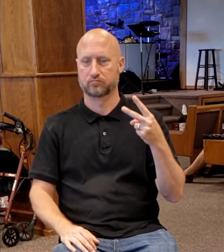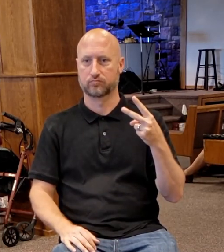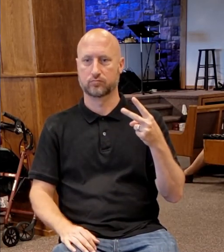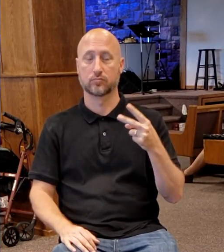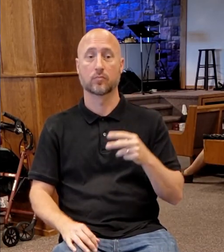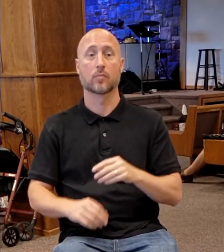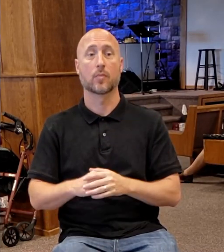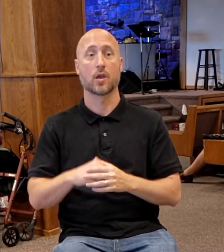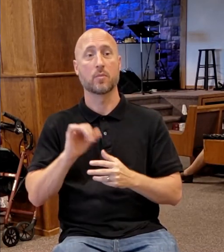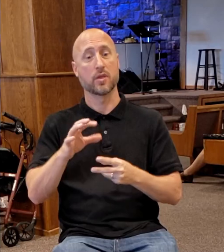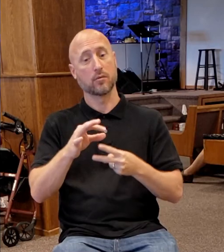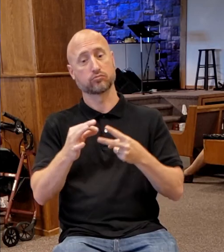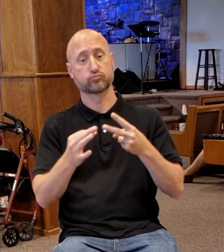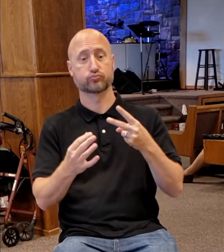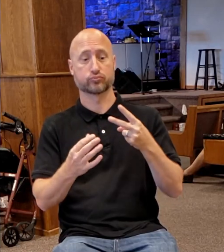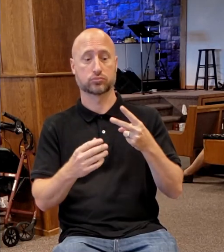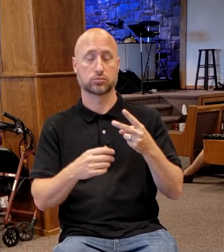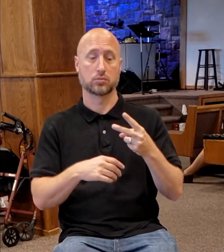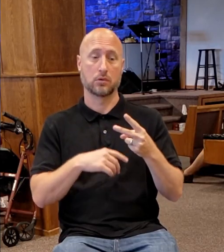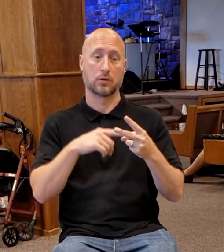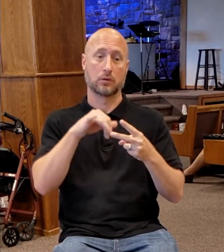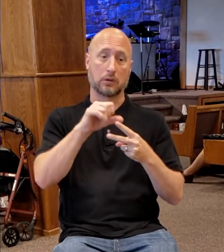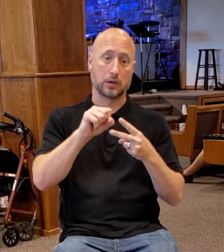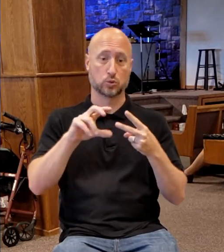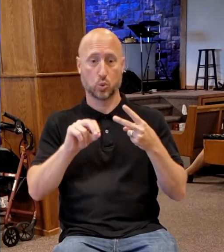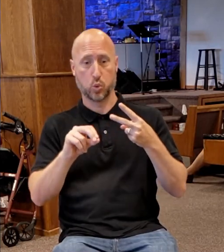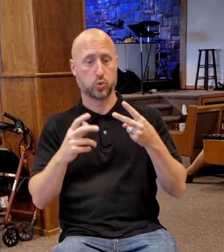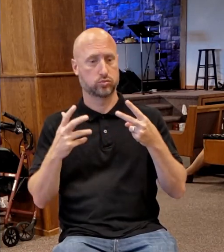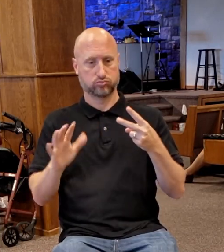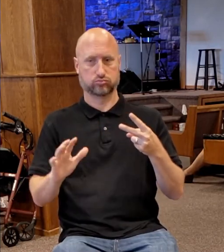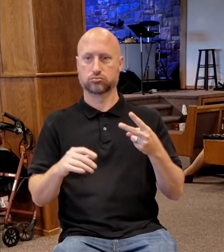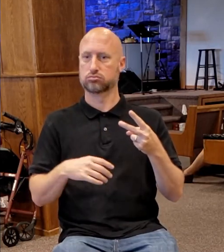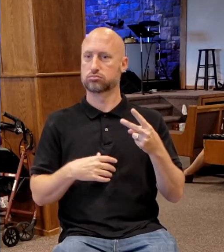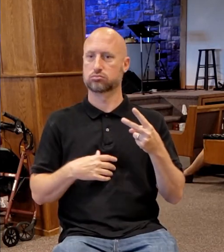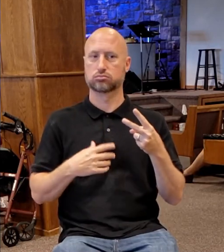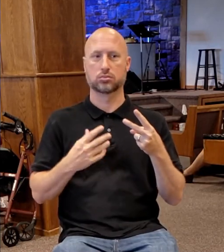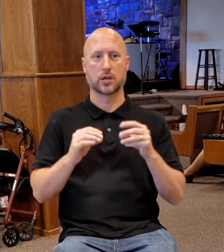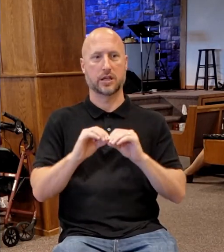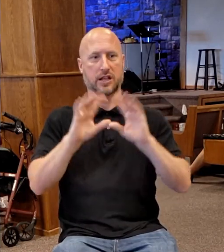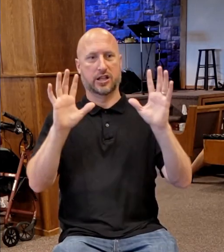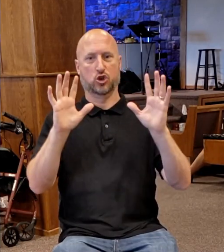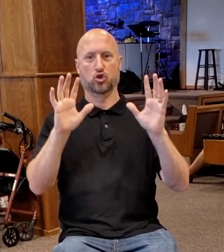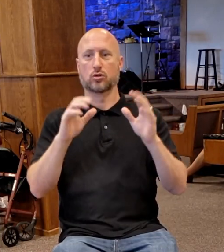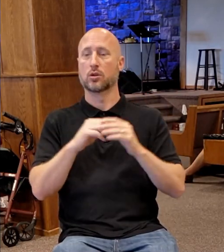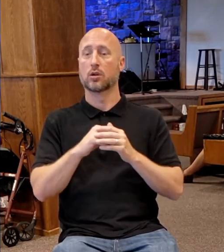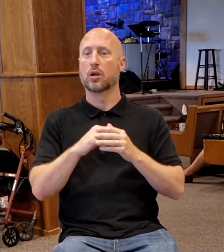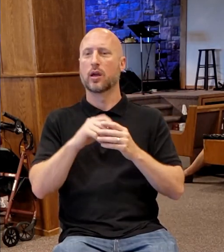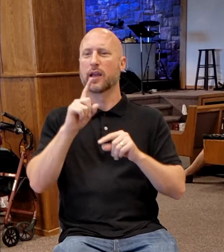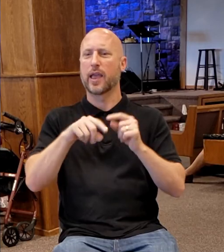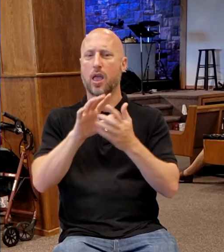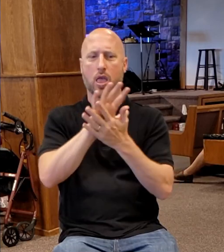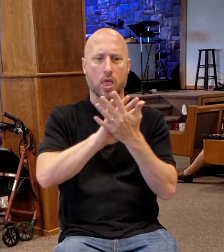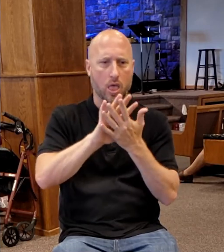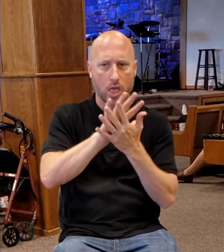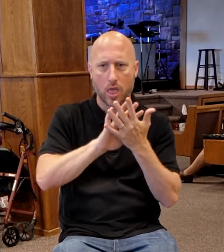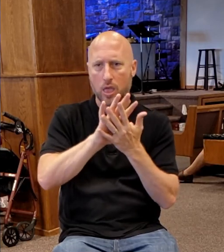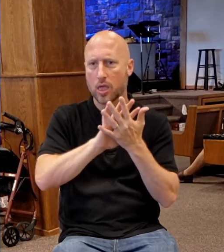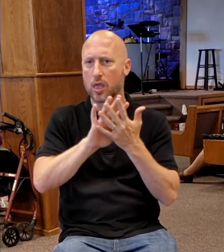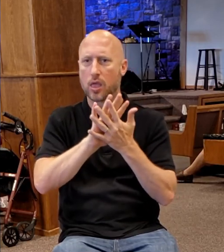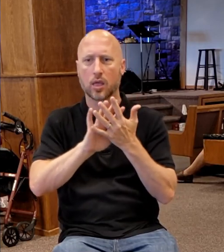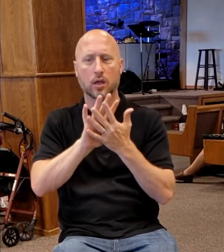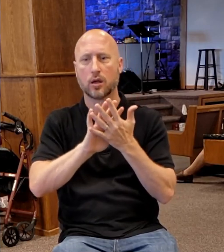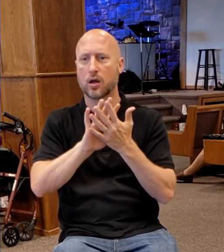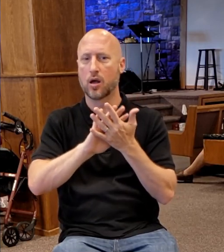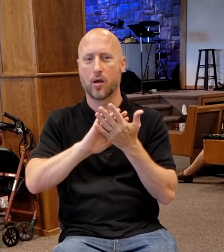to salvation. It's not, you know, trying to camouflage it and make it palatable.